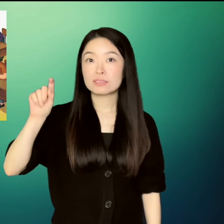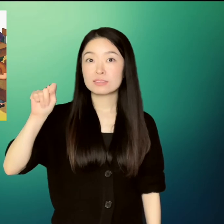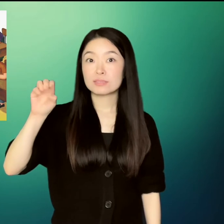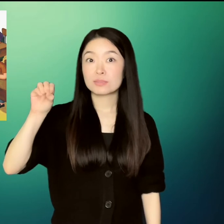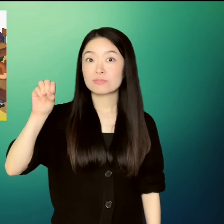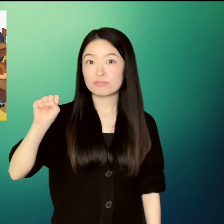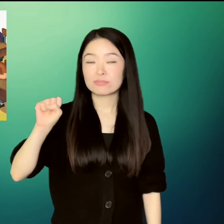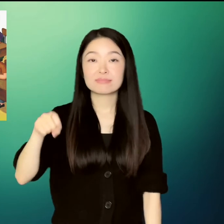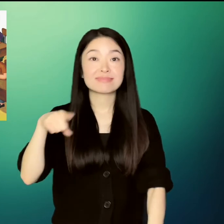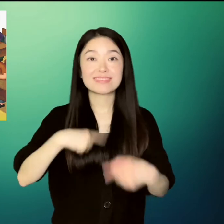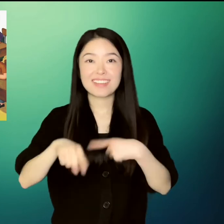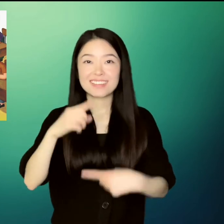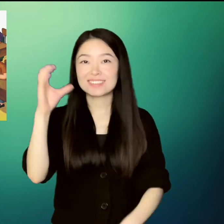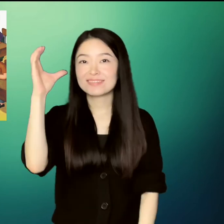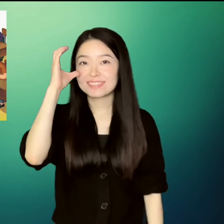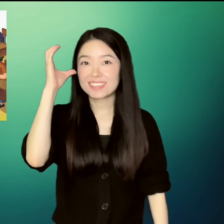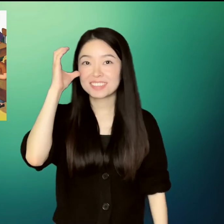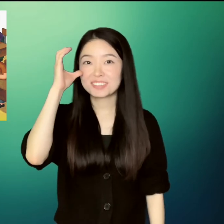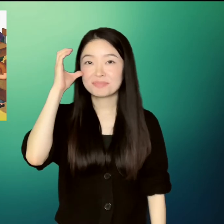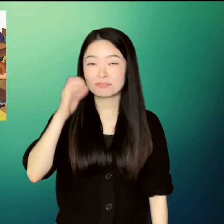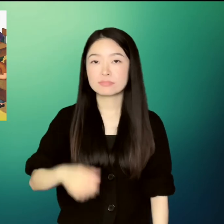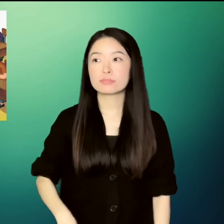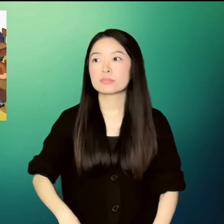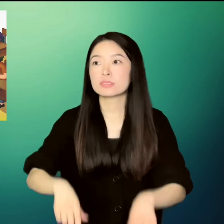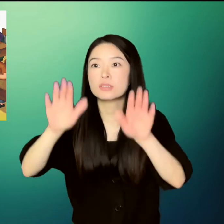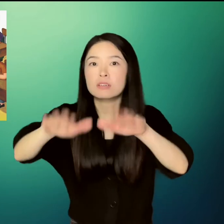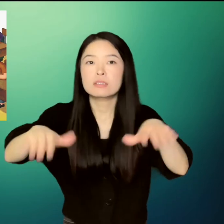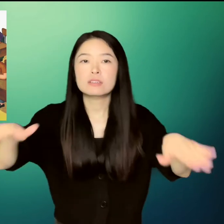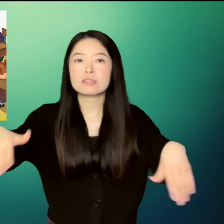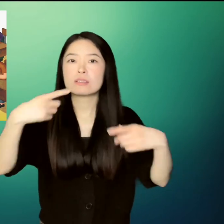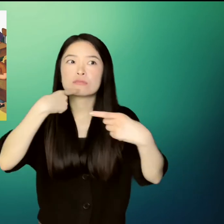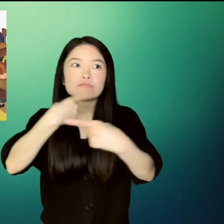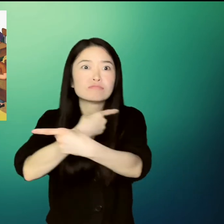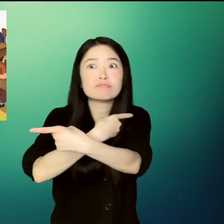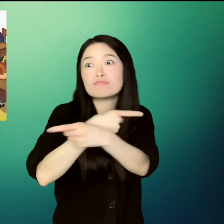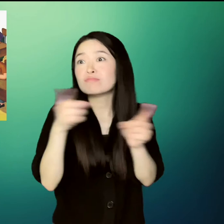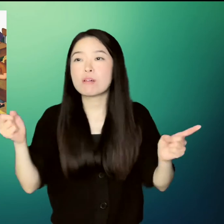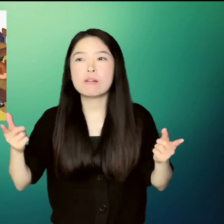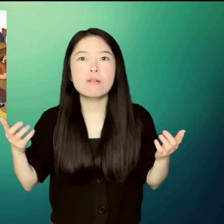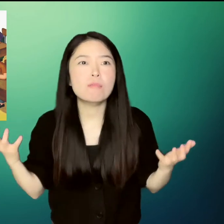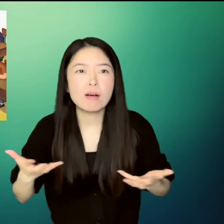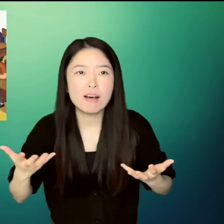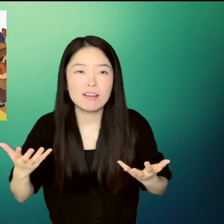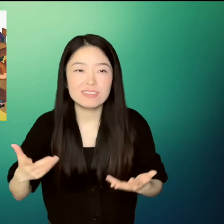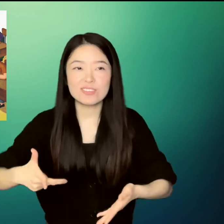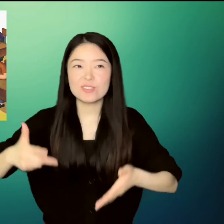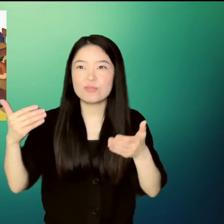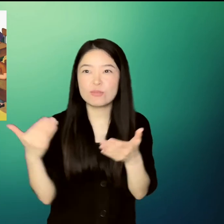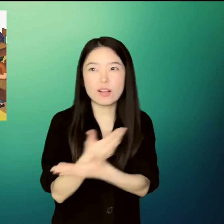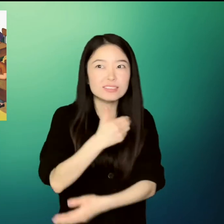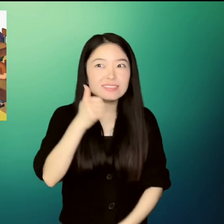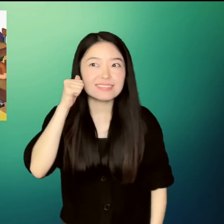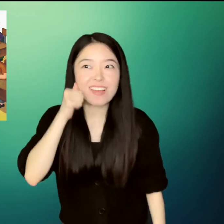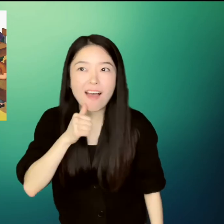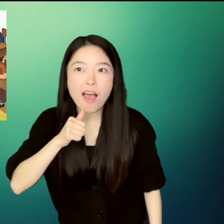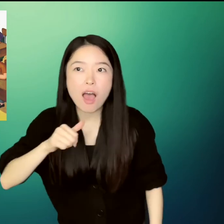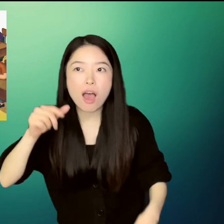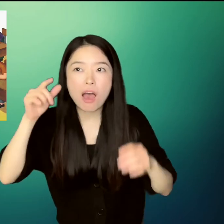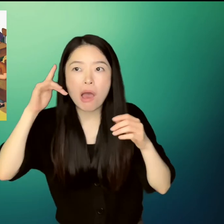Here's the new girl, he announced so loudly that the teacher, Mr. Kokotos, almost dropped his glasses.